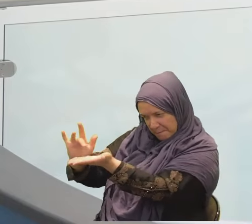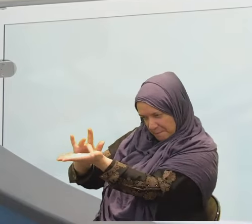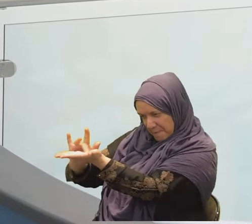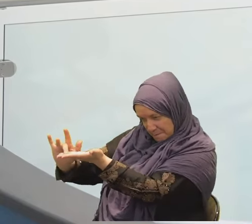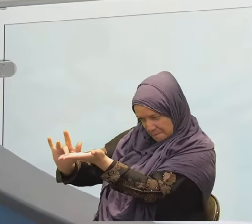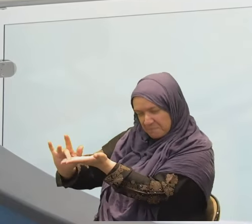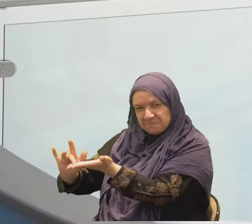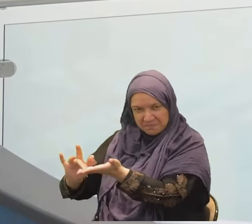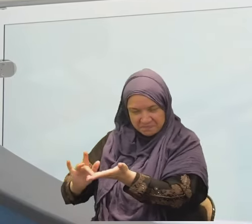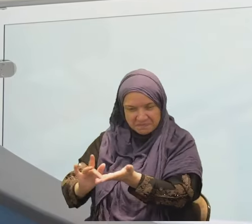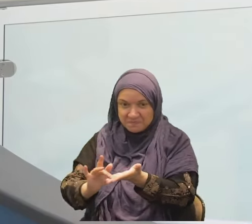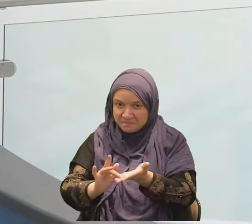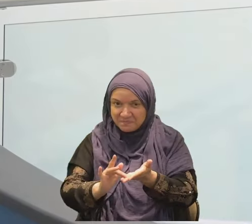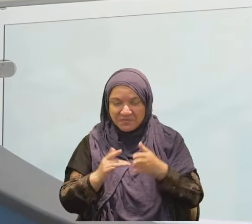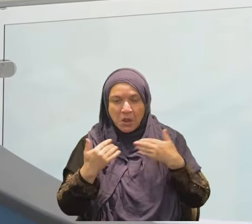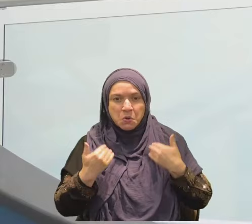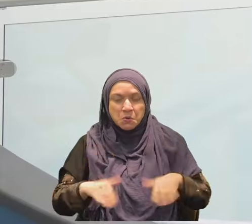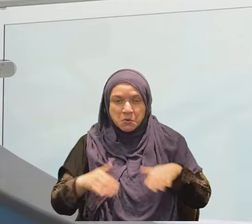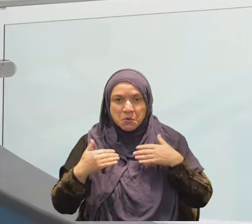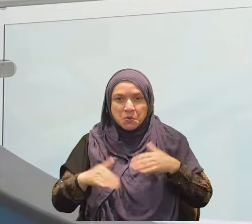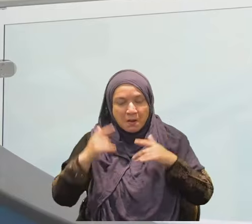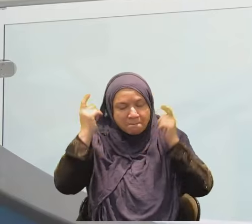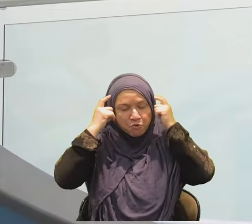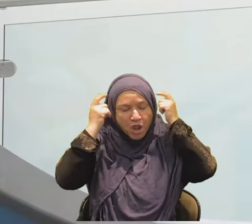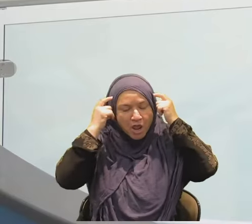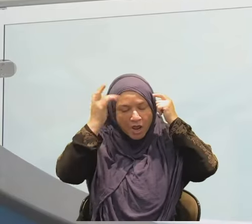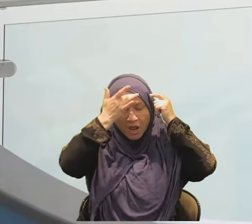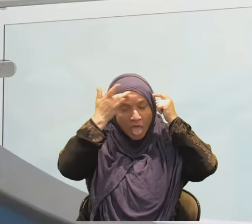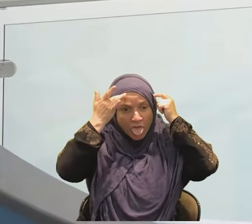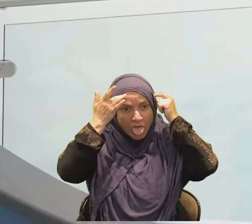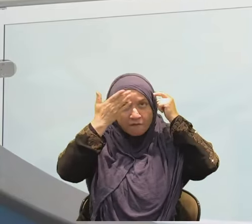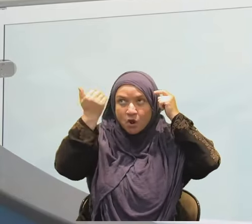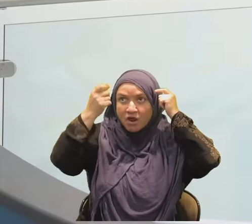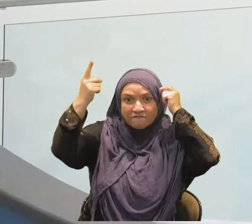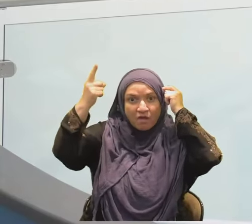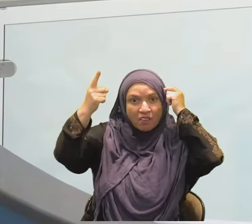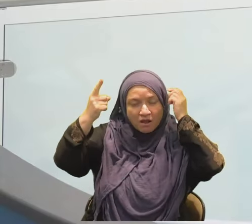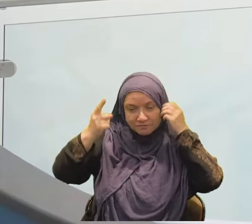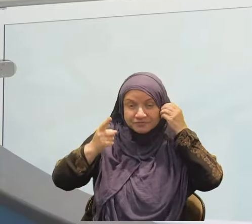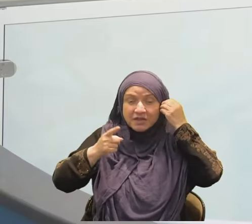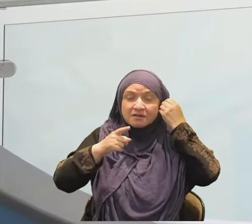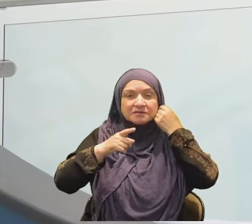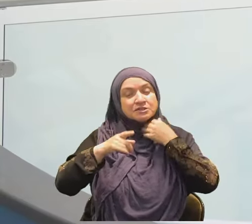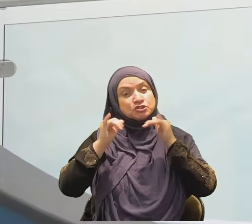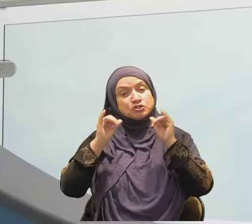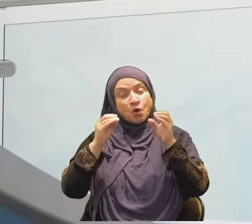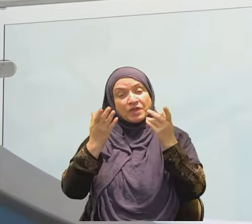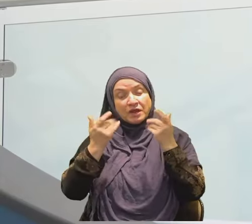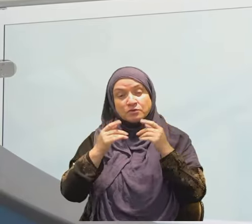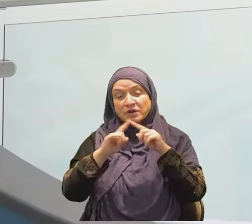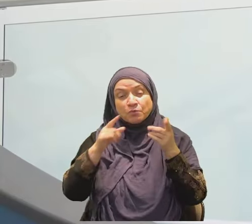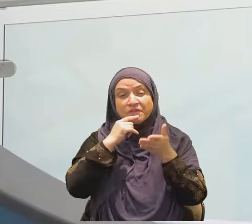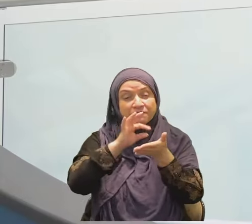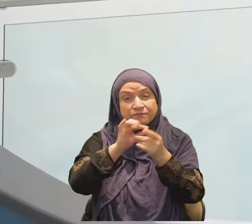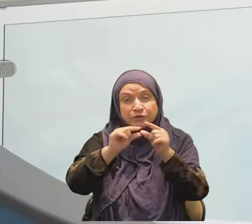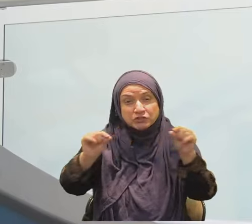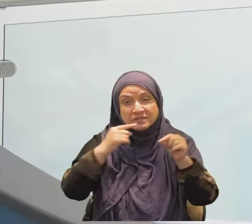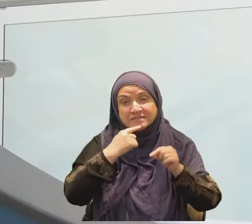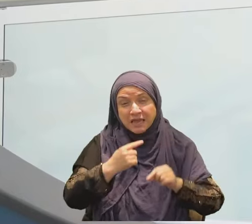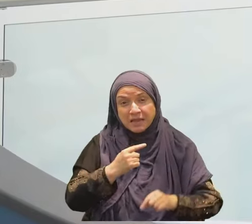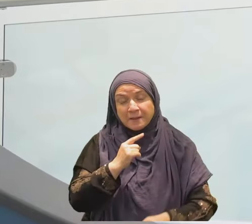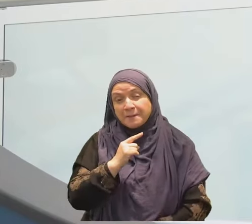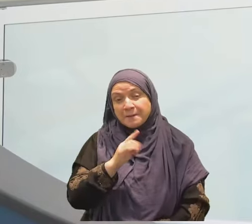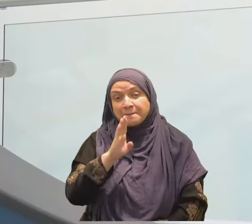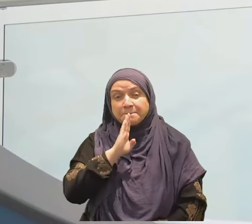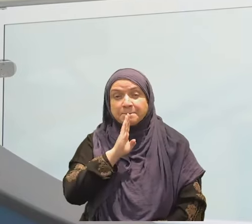it's a big idea when they say, be true to yourself. Have you heard this? Be your authentic self. Be